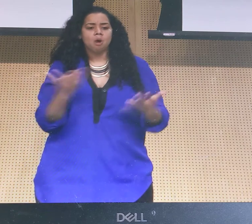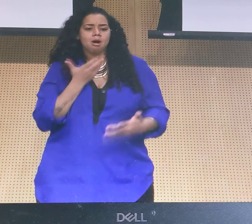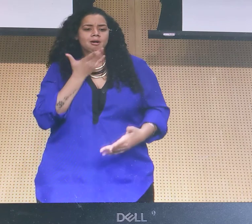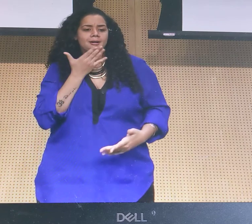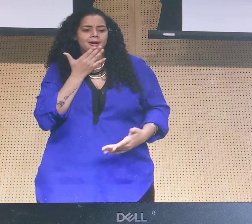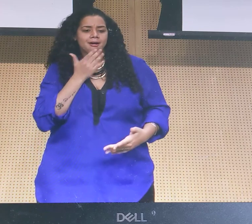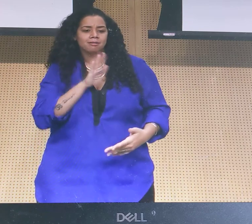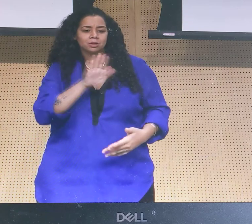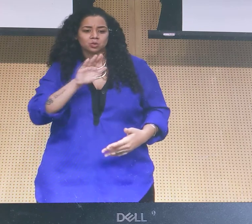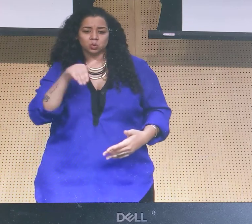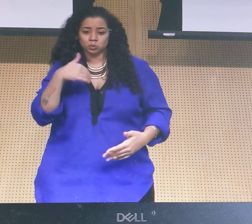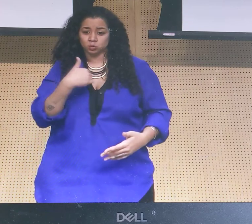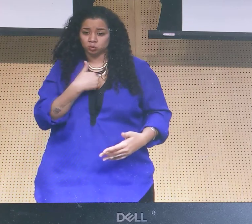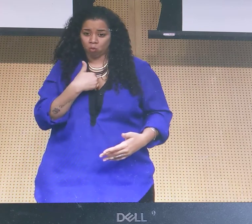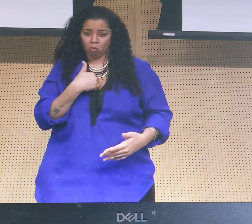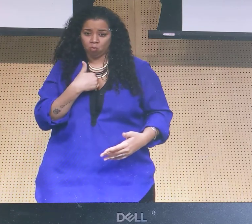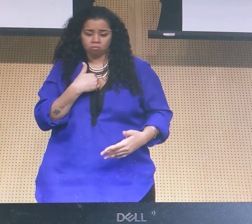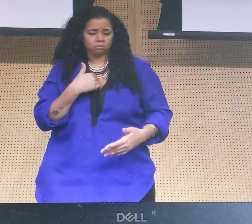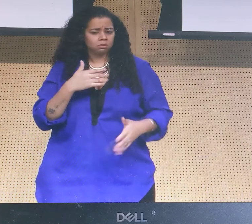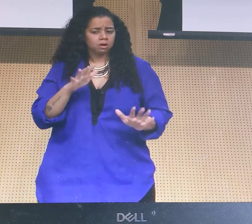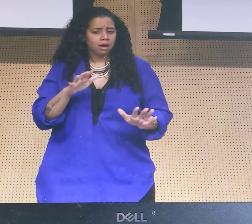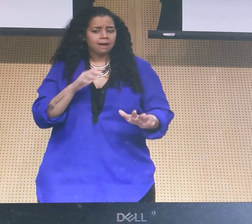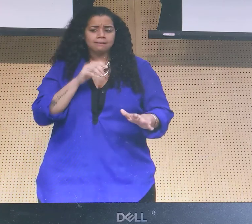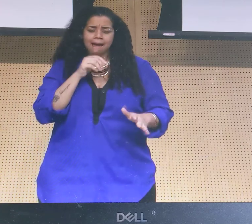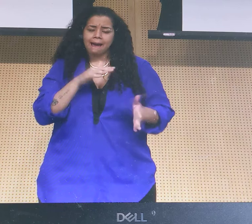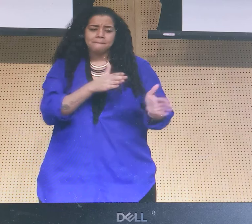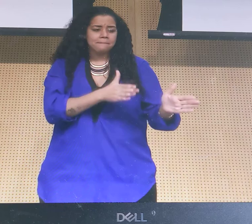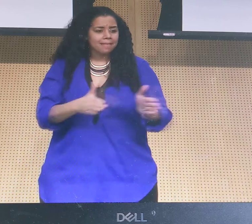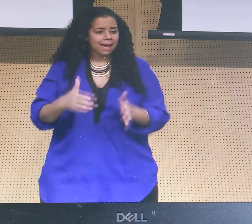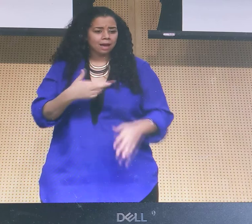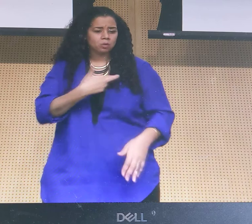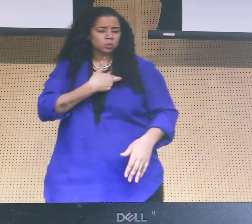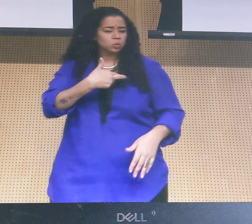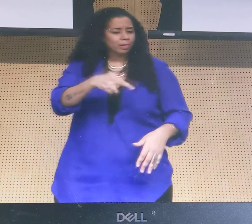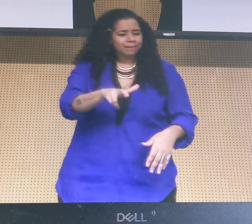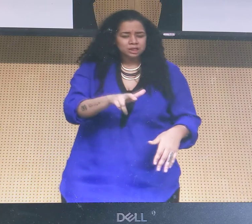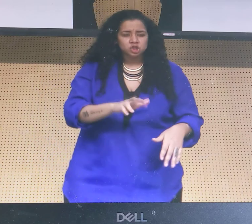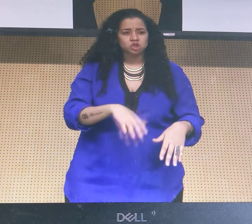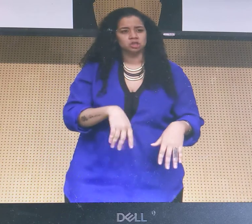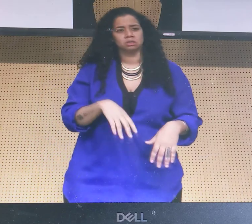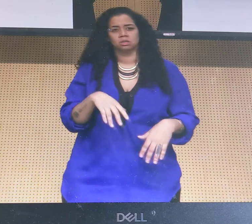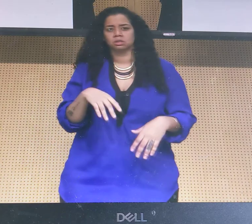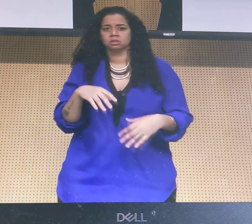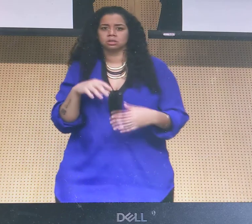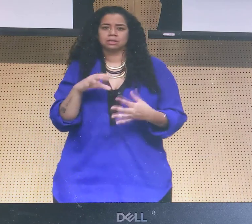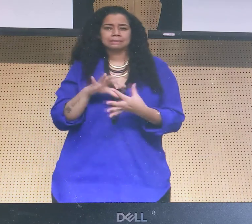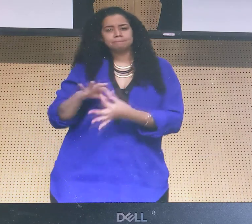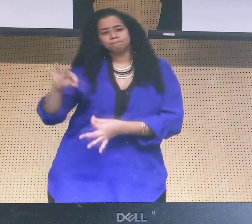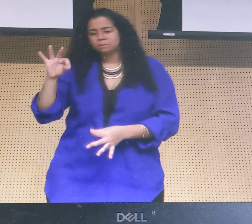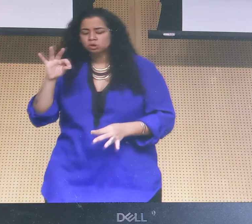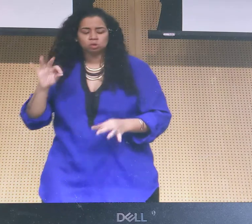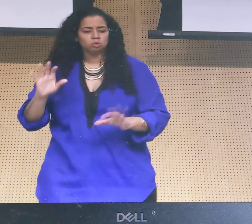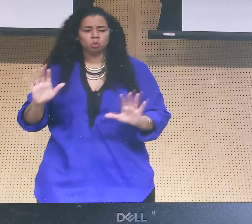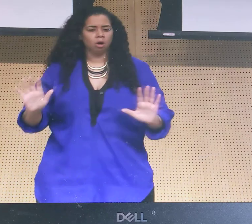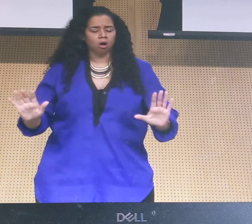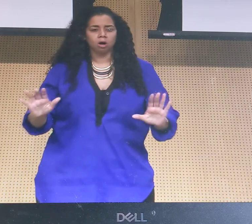So I picked the title, what is the color of your soul? And I don't plan to